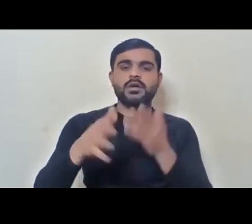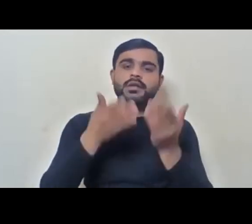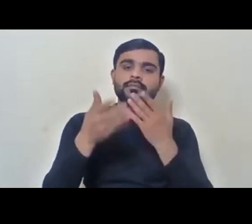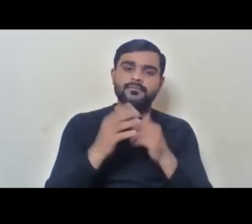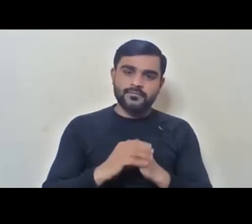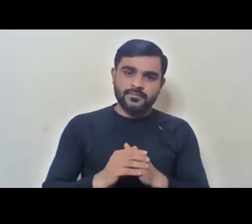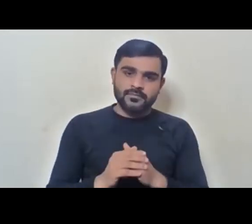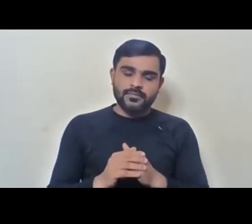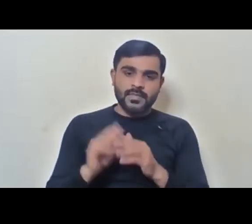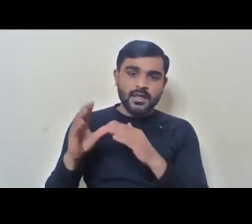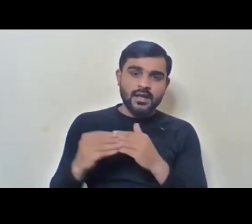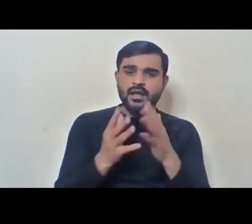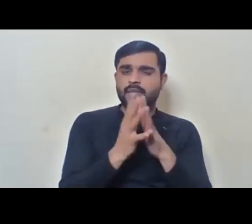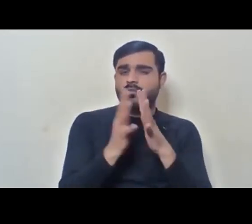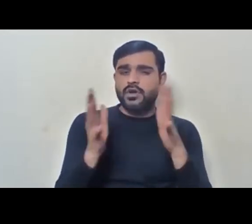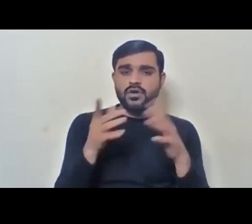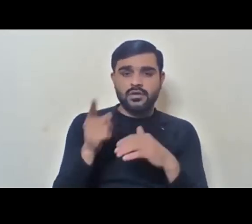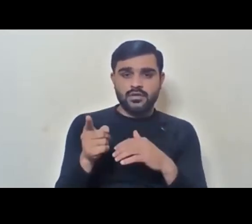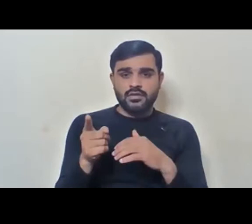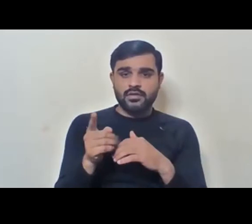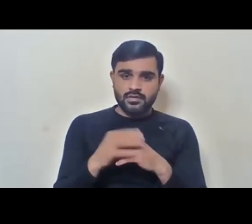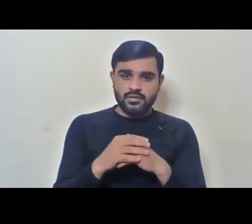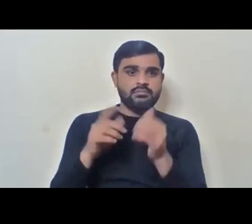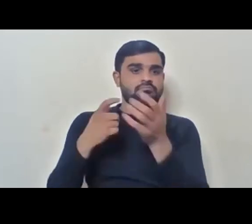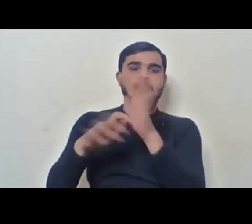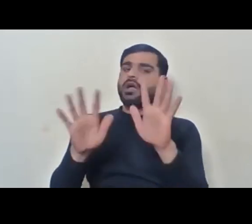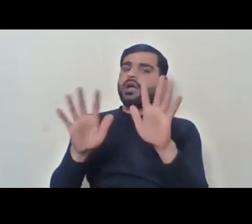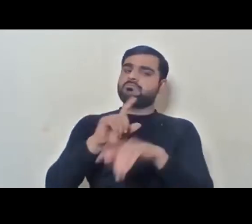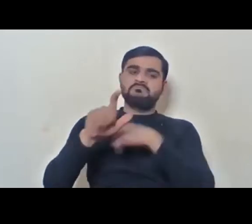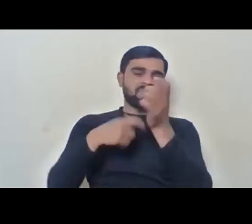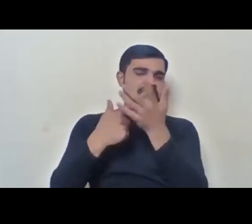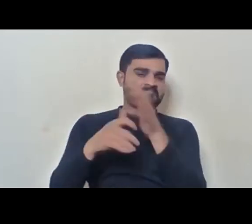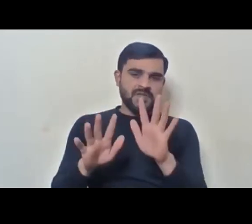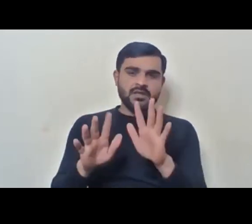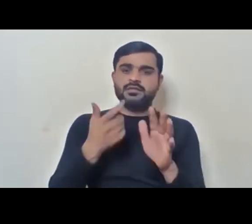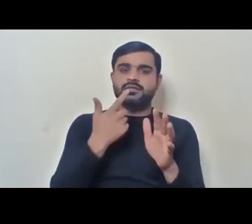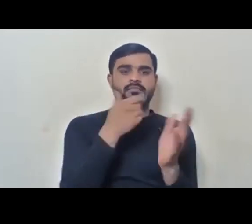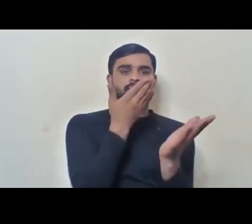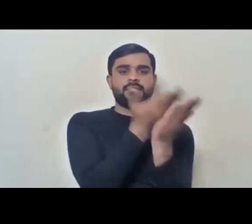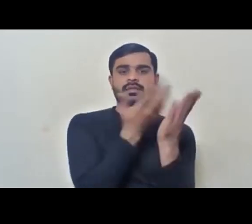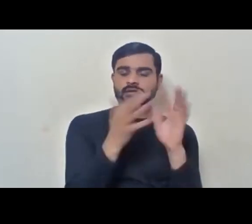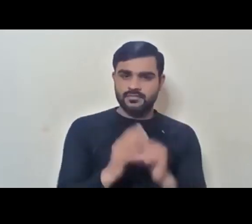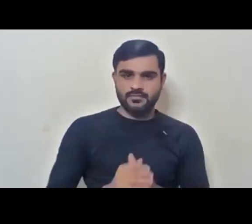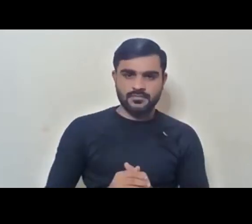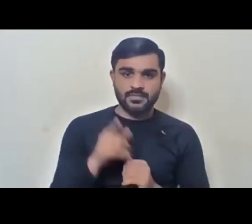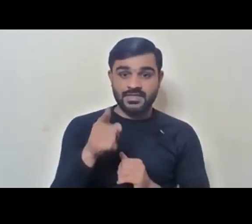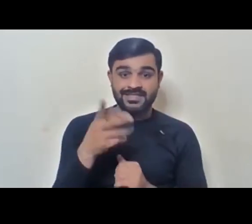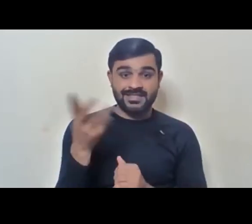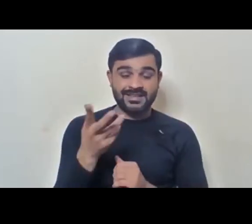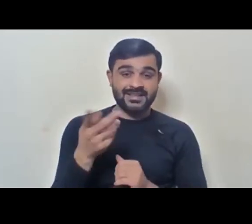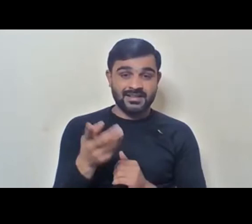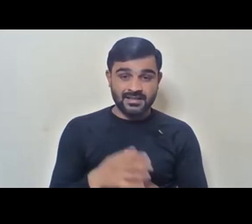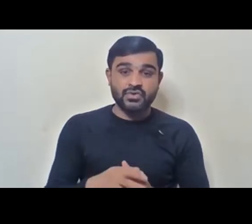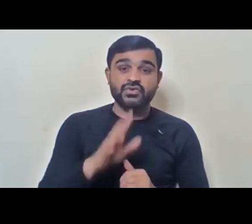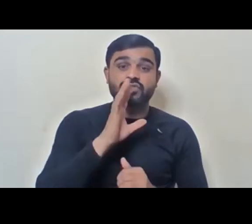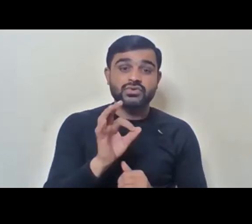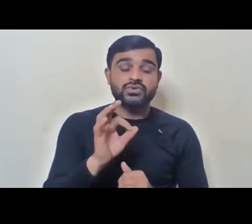it got so much that he actually resigned, but then he filed a complaint. So you know, these are actually